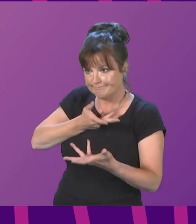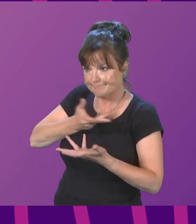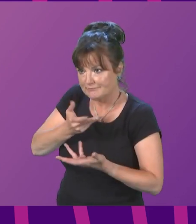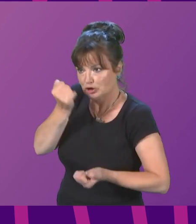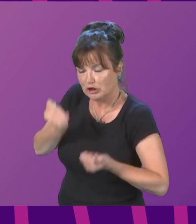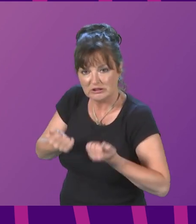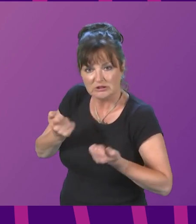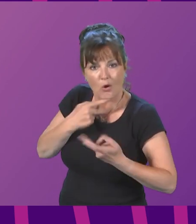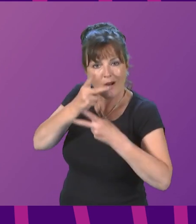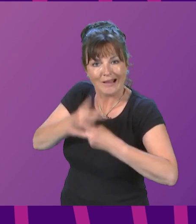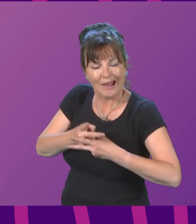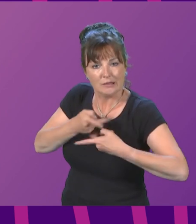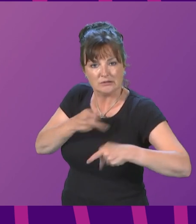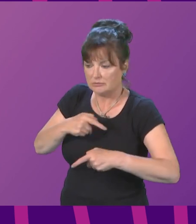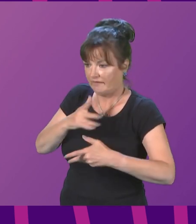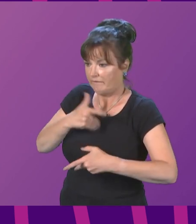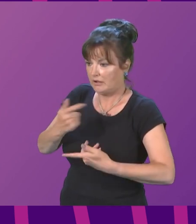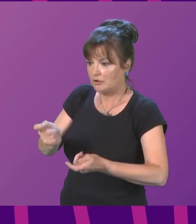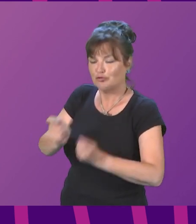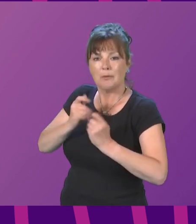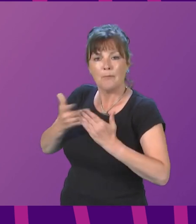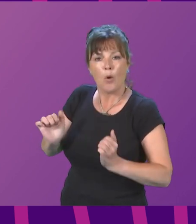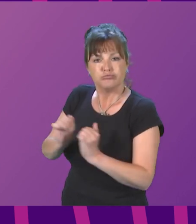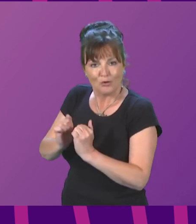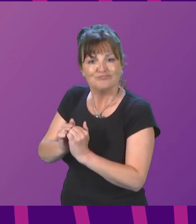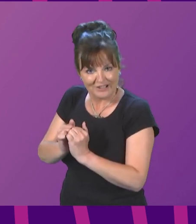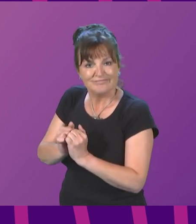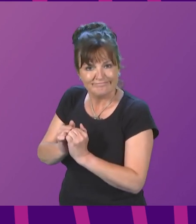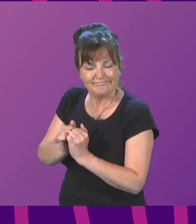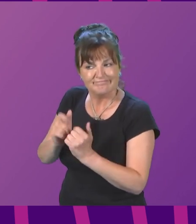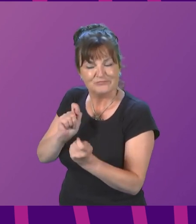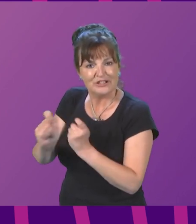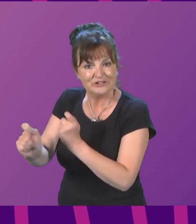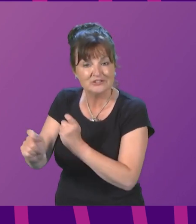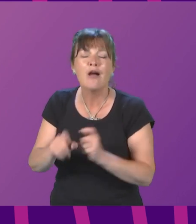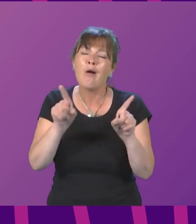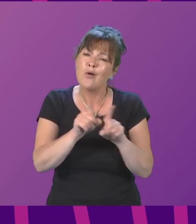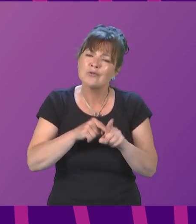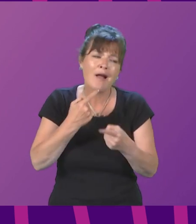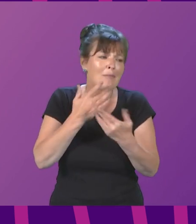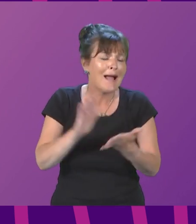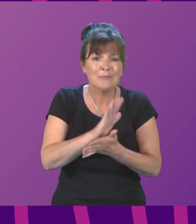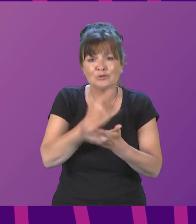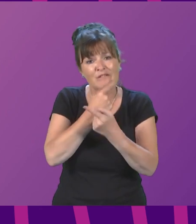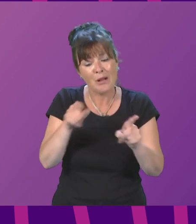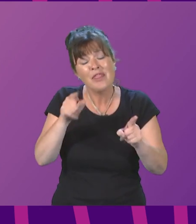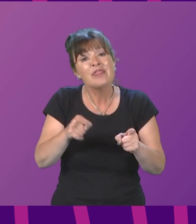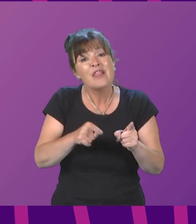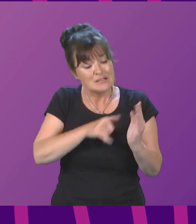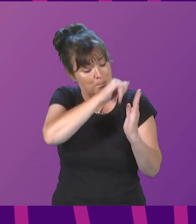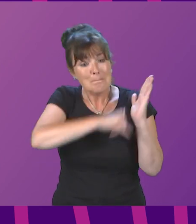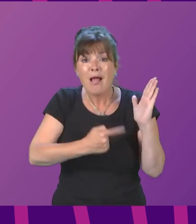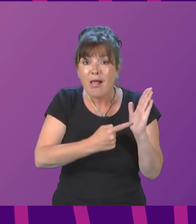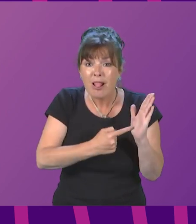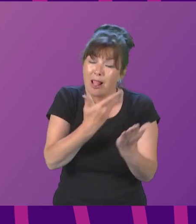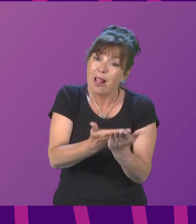are treated more appropriately. And I am pleased to confirm that amongst other measures, this bill will finally end the